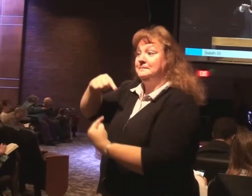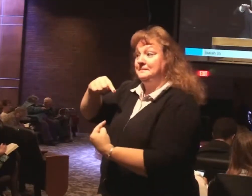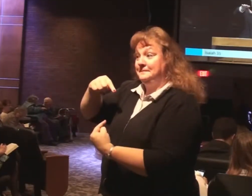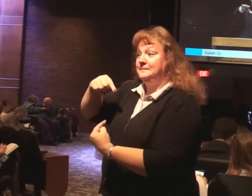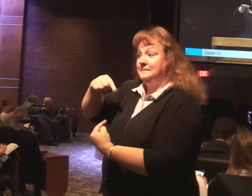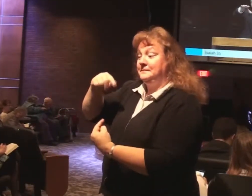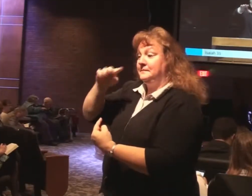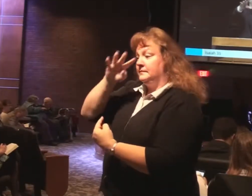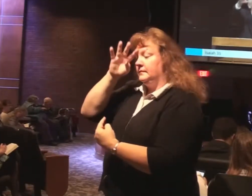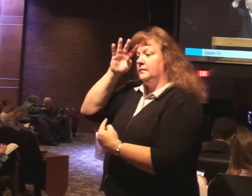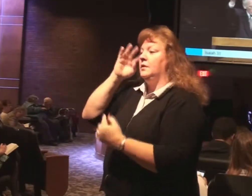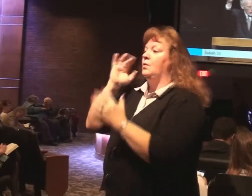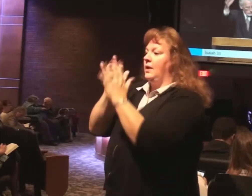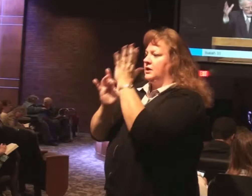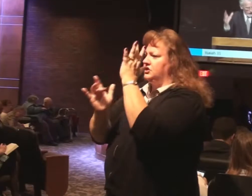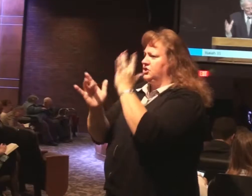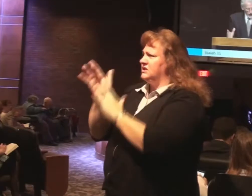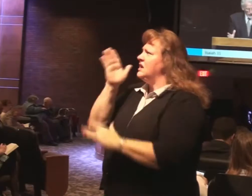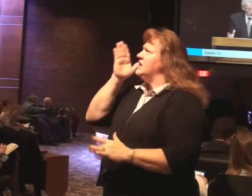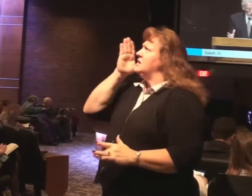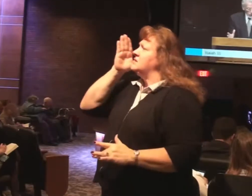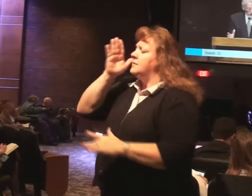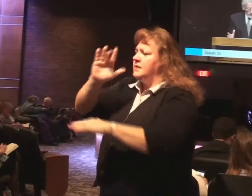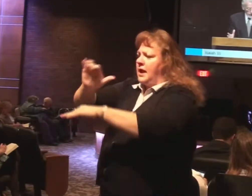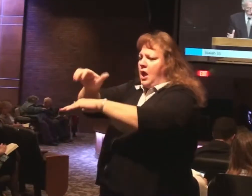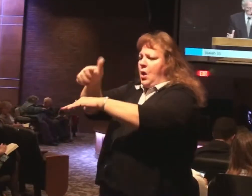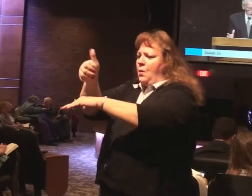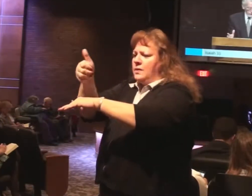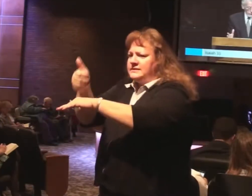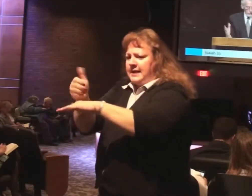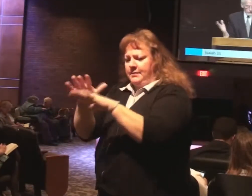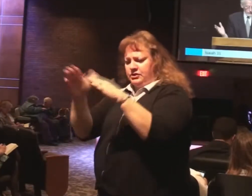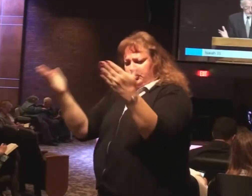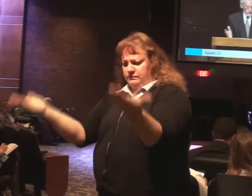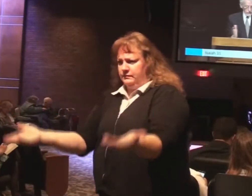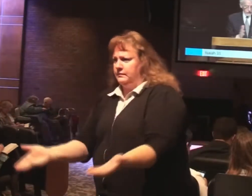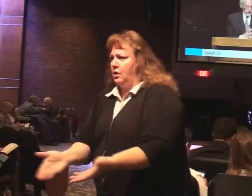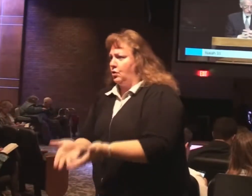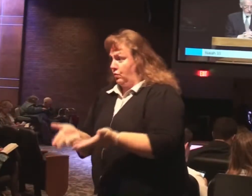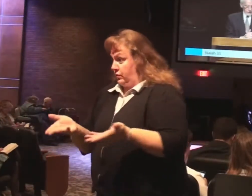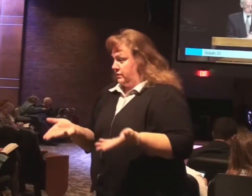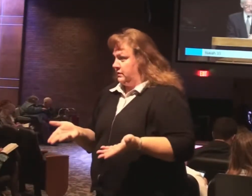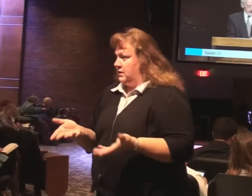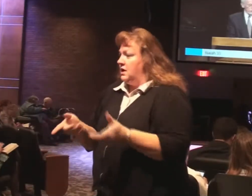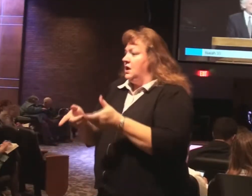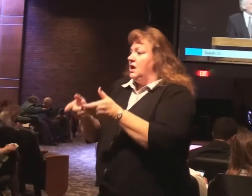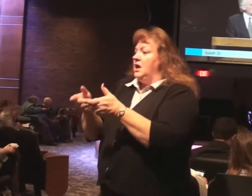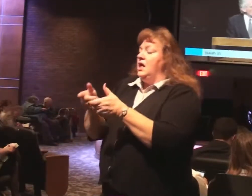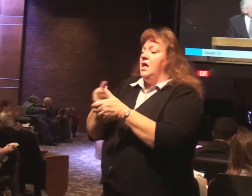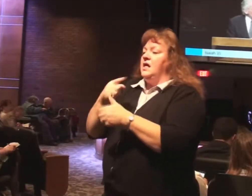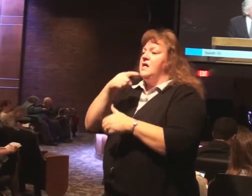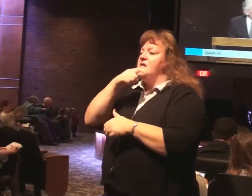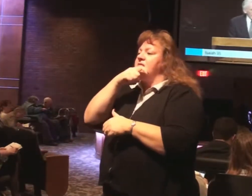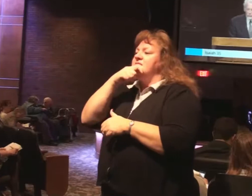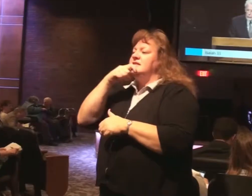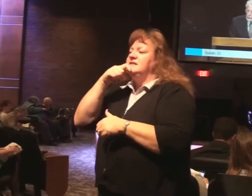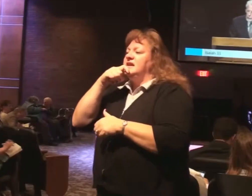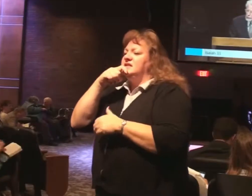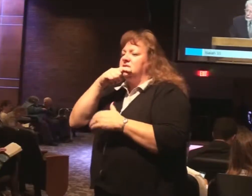That Christ will someday establish on the earth. The first verse is the desert will bloom like the rose.